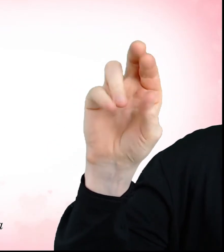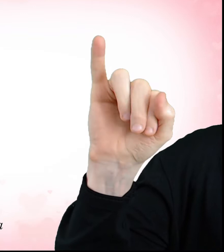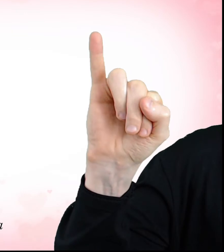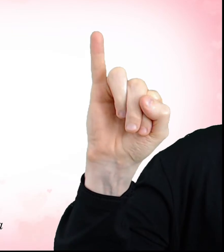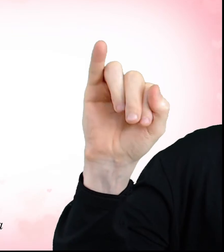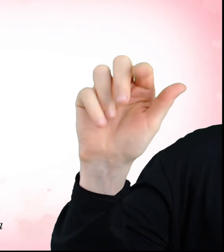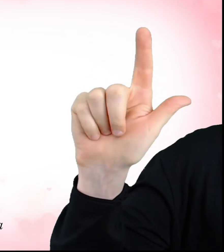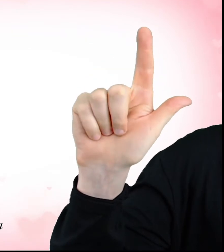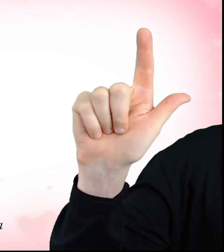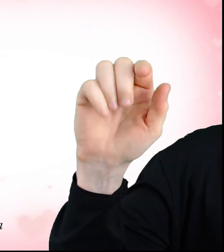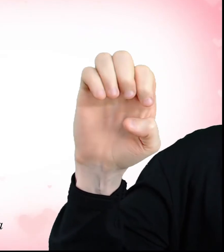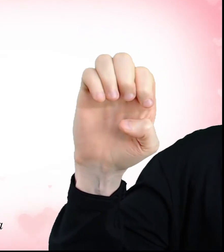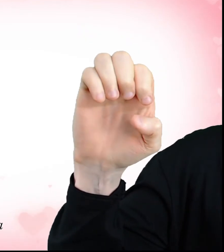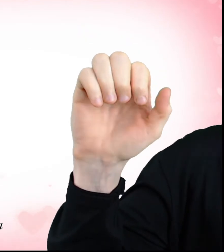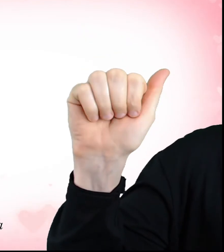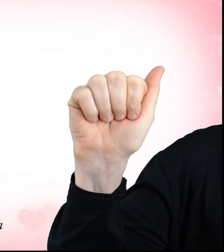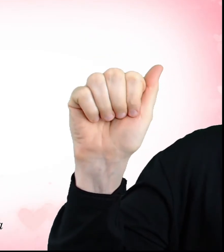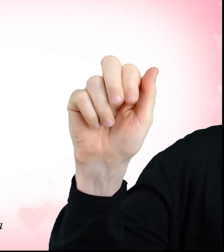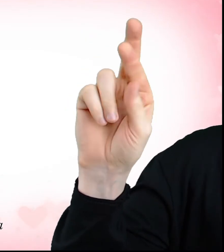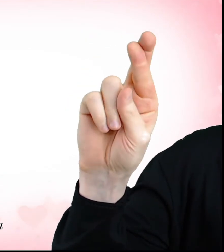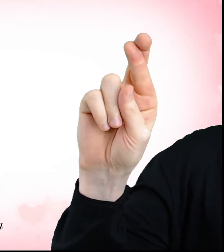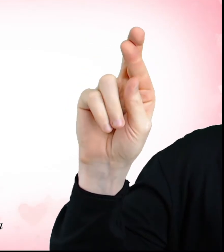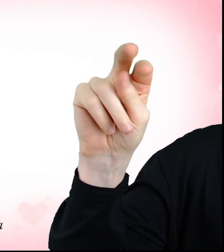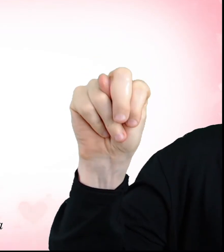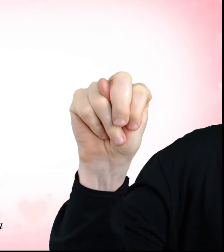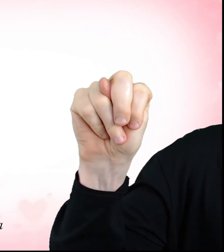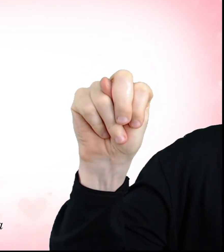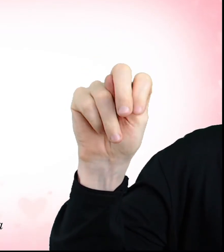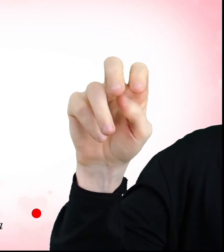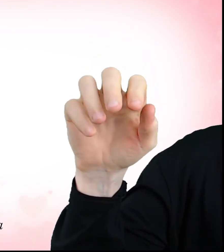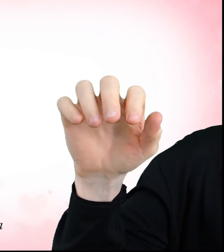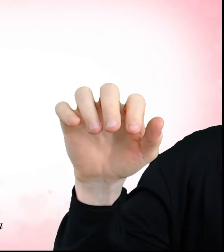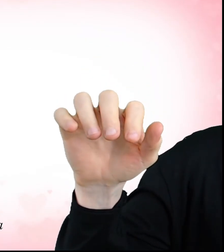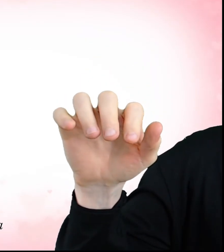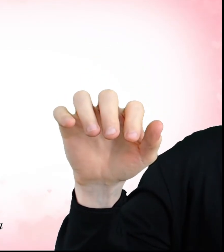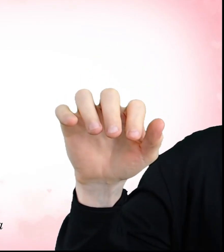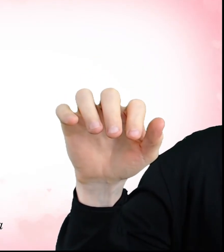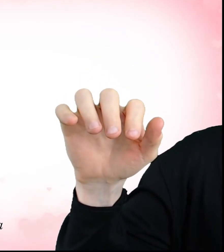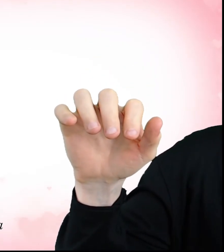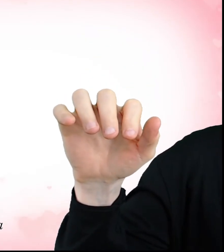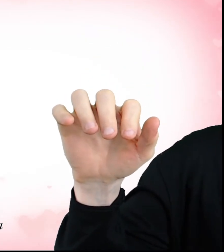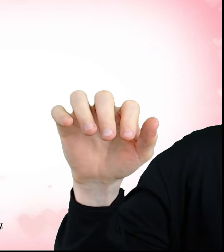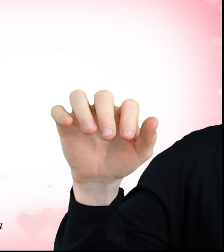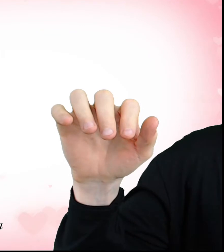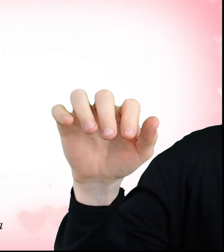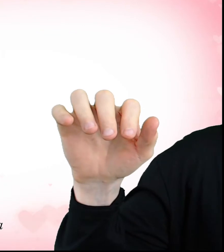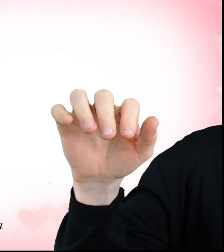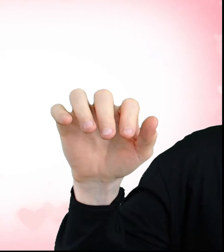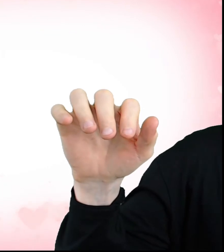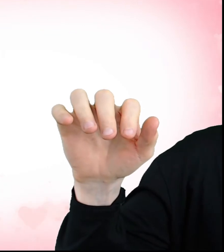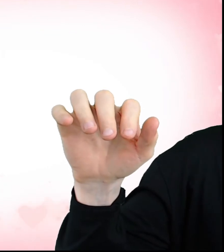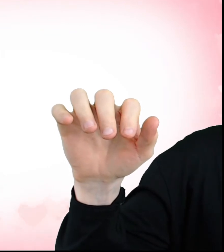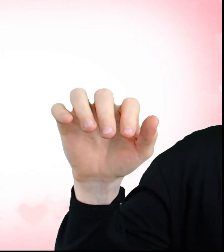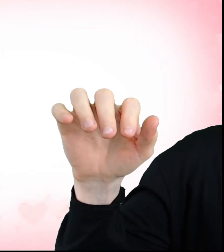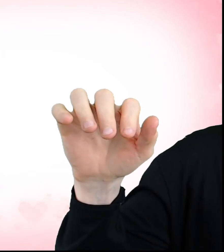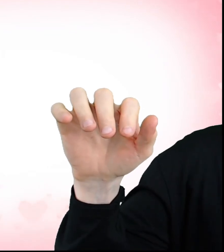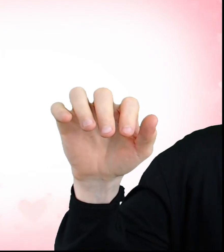let me take you home, all right Yeah, yeah, yeah, yeah, yeah My love is like a rocket, but you're blast off And I'm feeling so electric, down to awesome